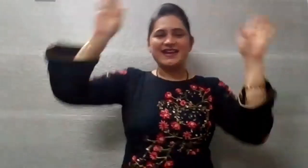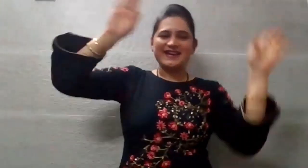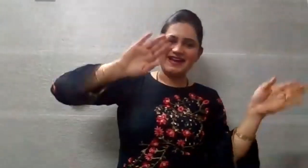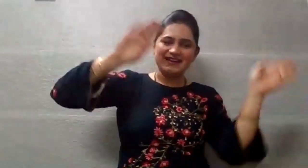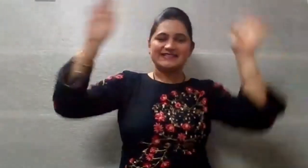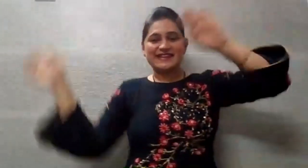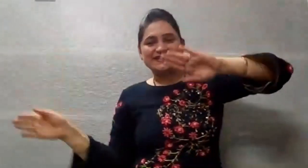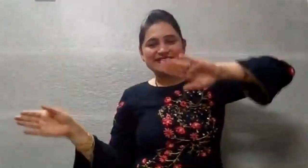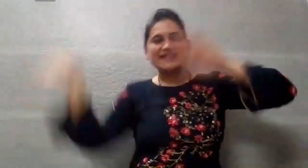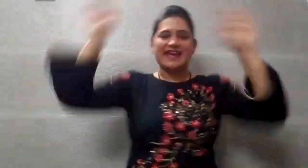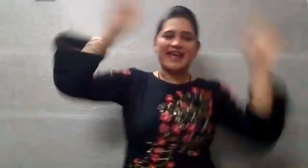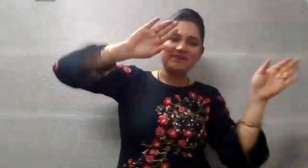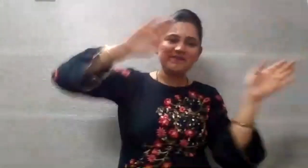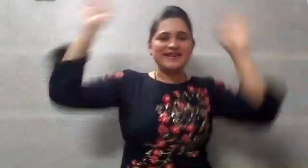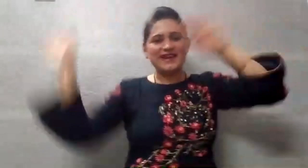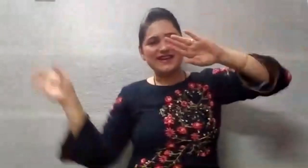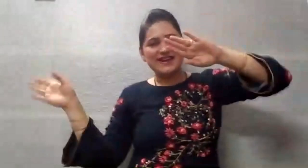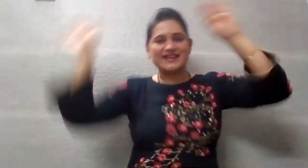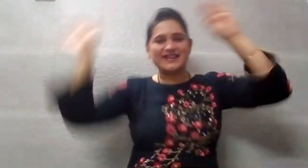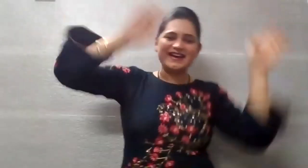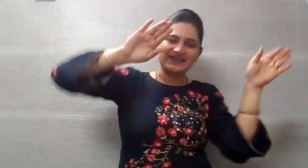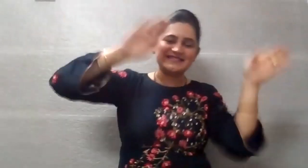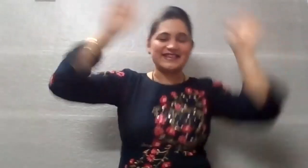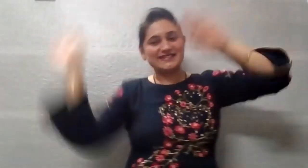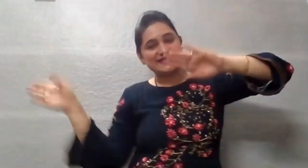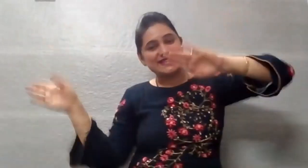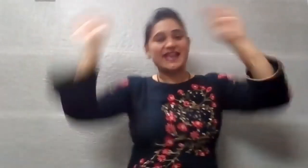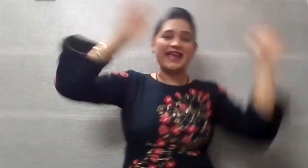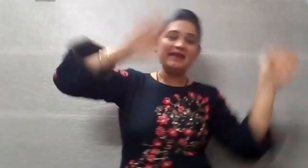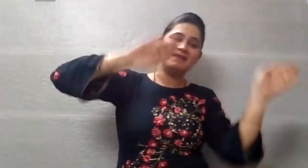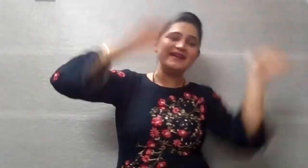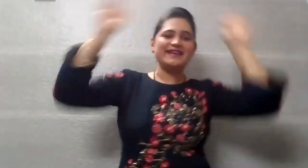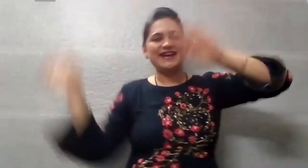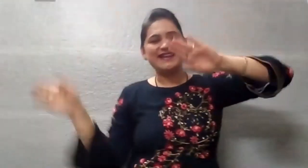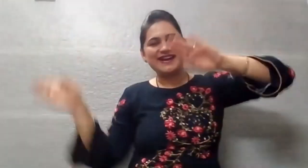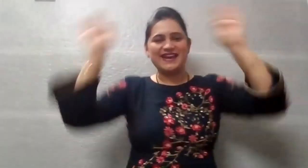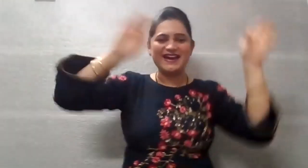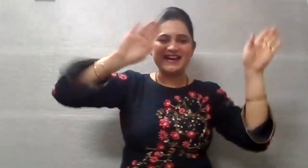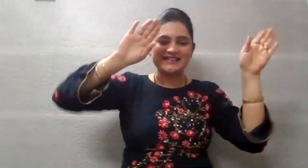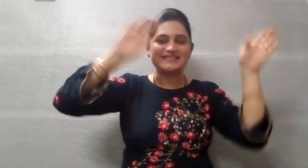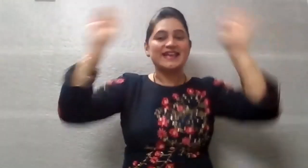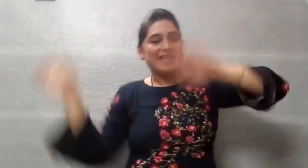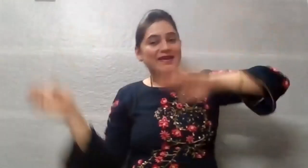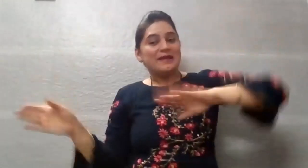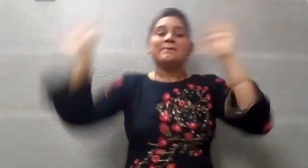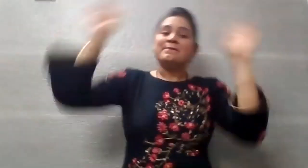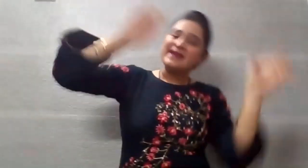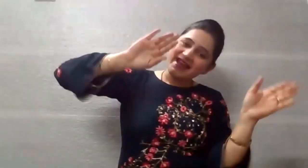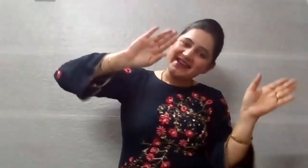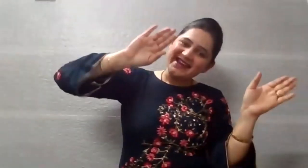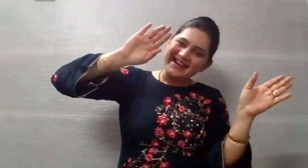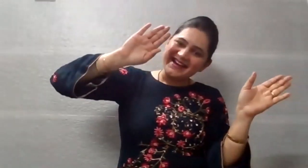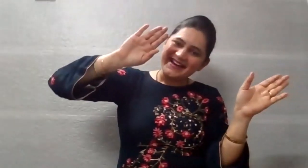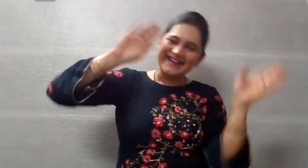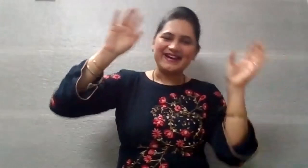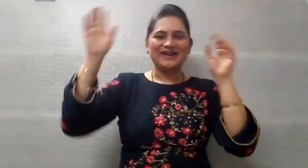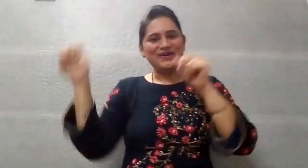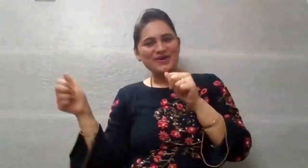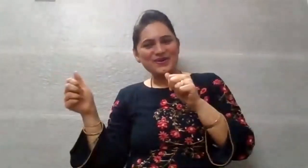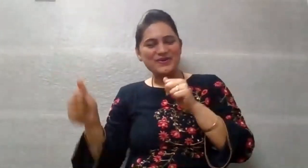-banana-nas, it's the N-banana-nas, it's the N-banana-nas, banana.